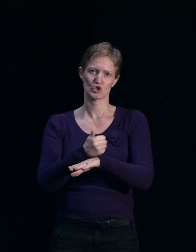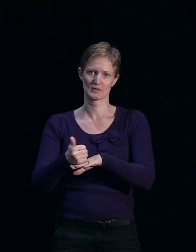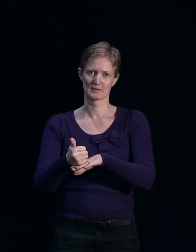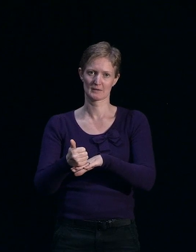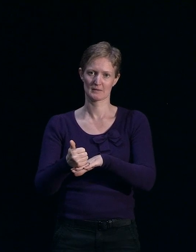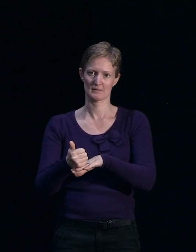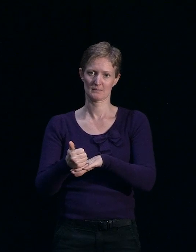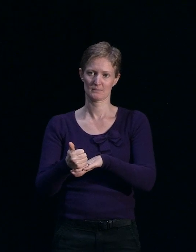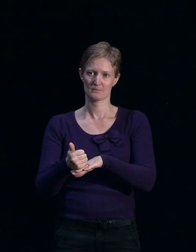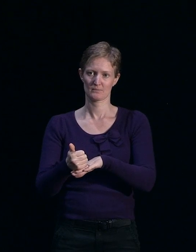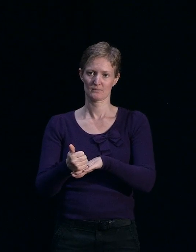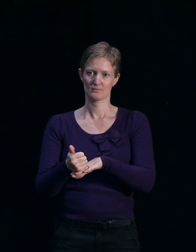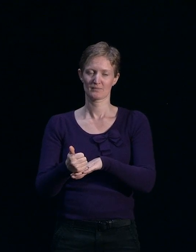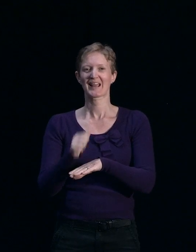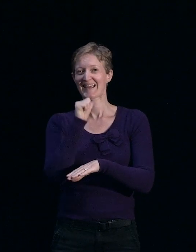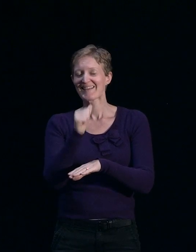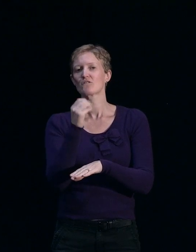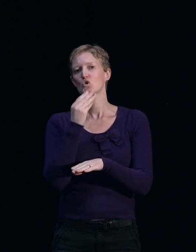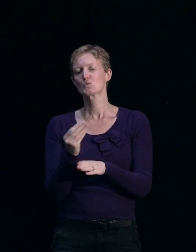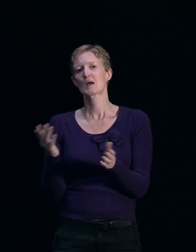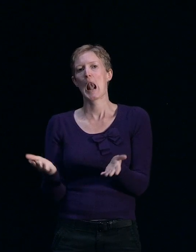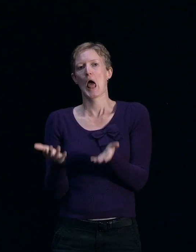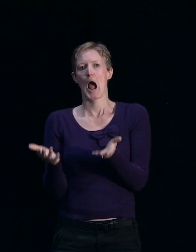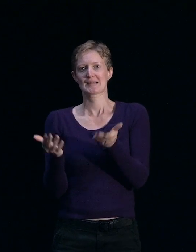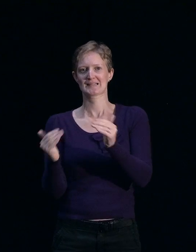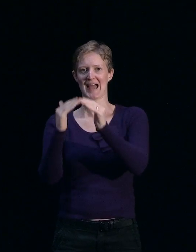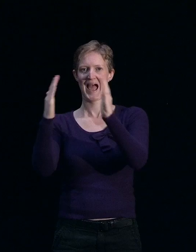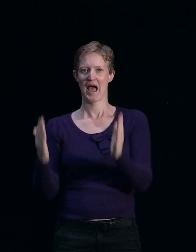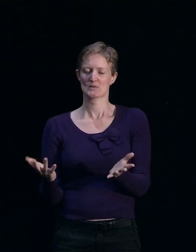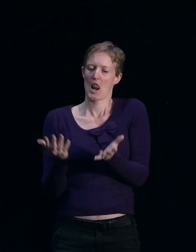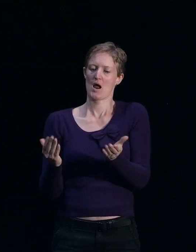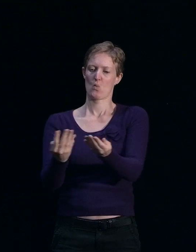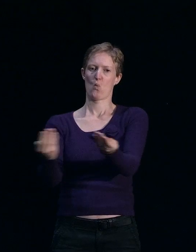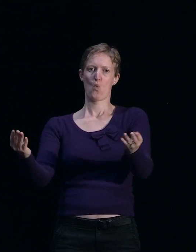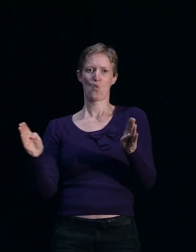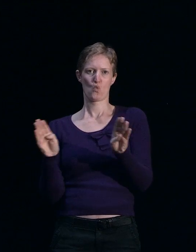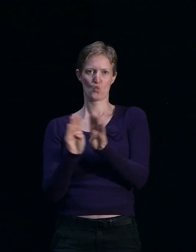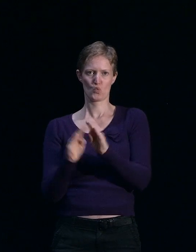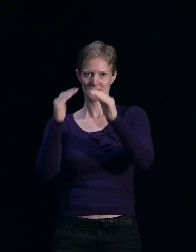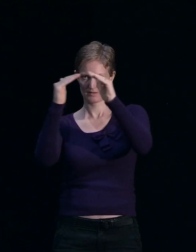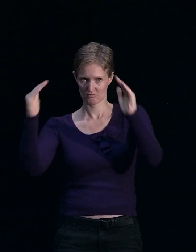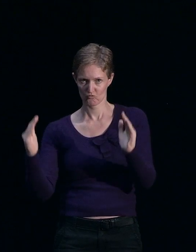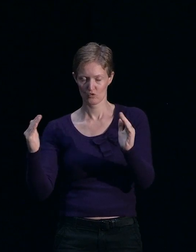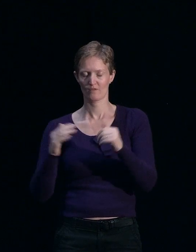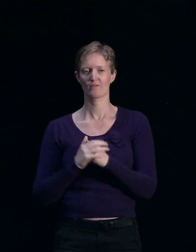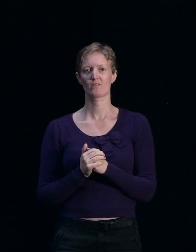relatively lightweight cladding and rectangular or